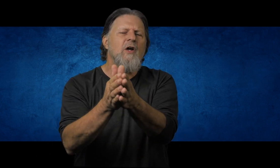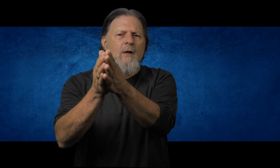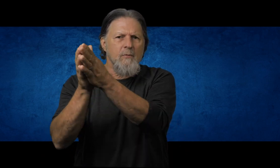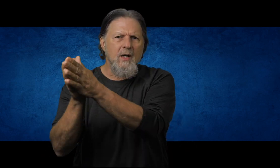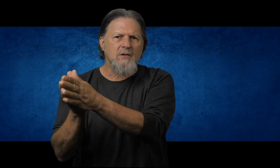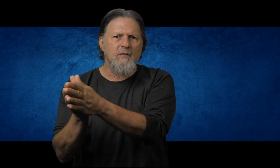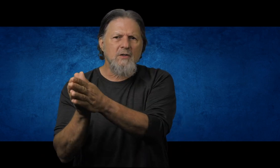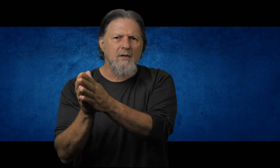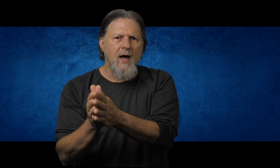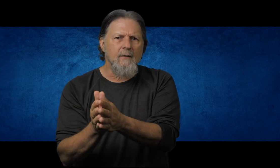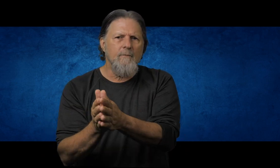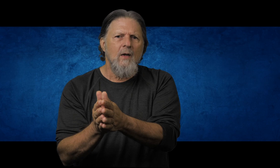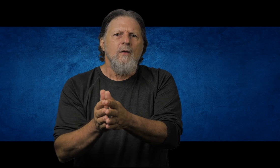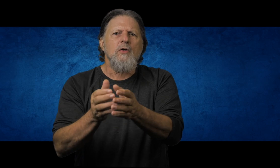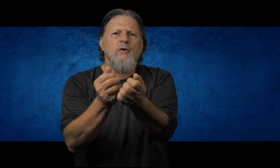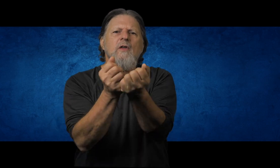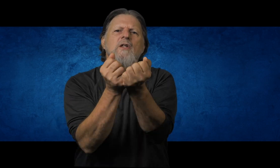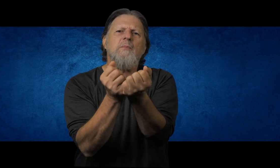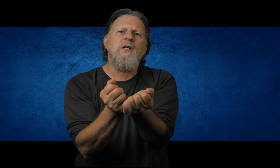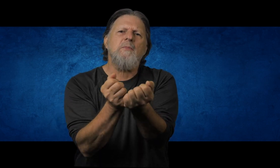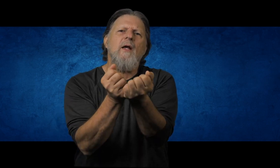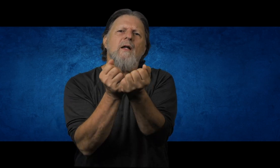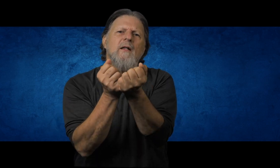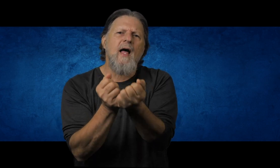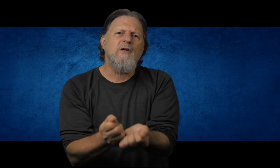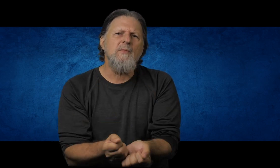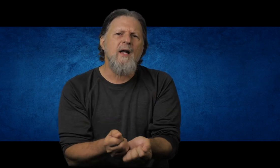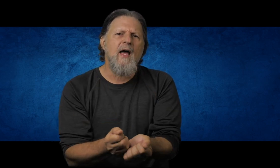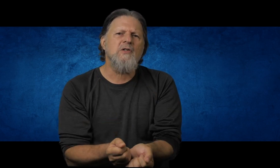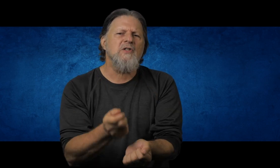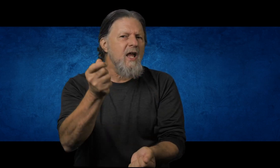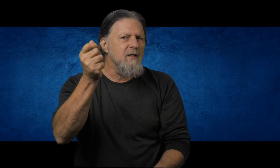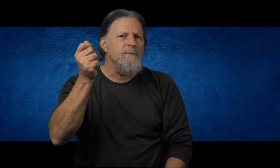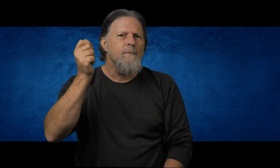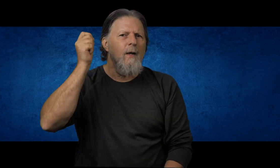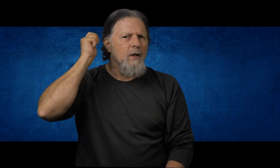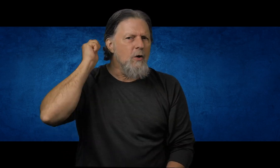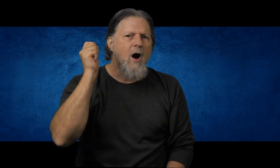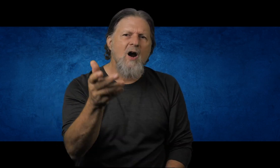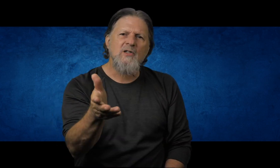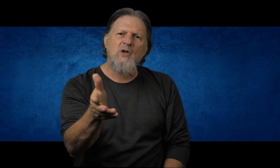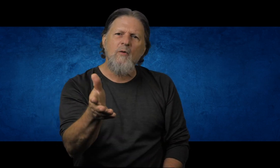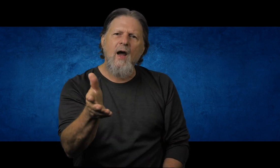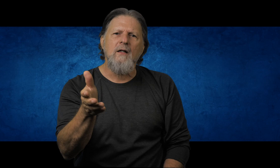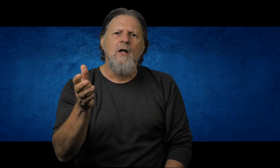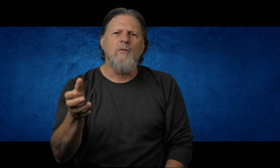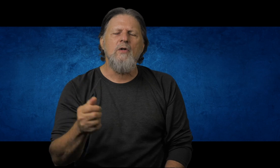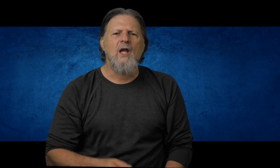because of this or that. The truth of this breastplate allows me to answer, Satan, you are so right when you say